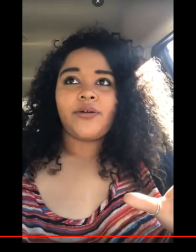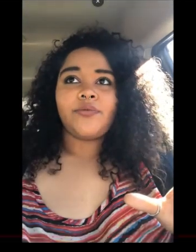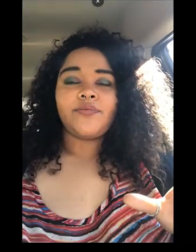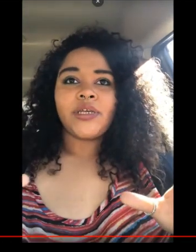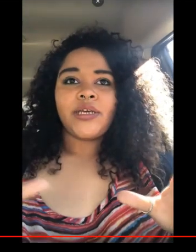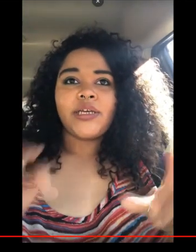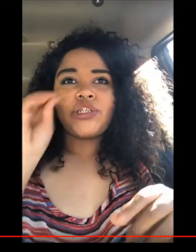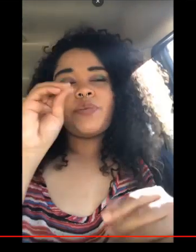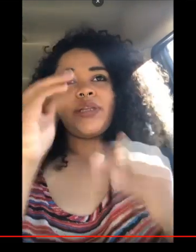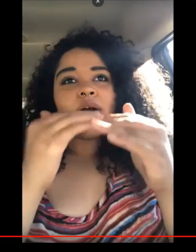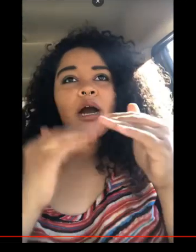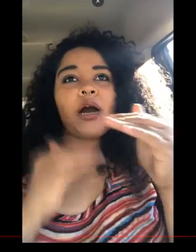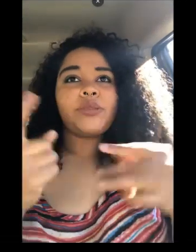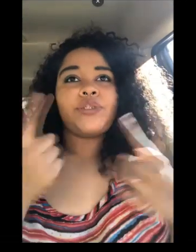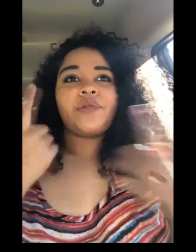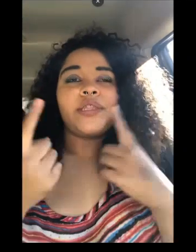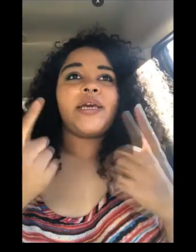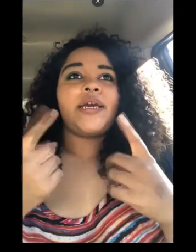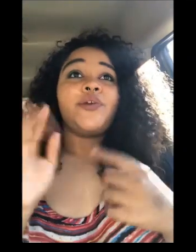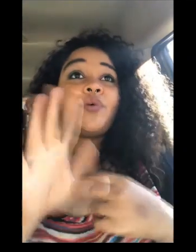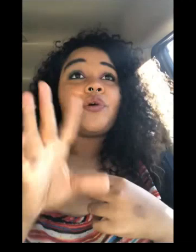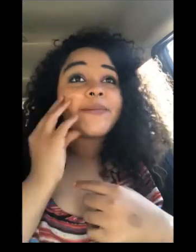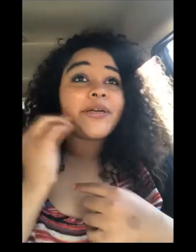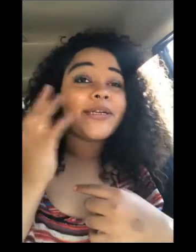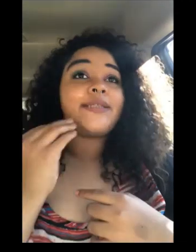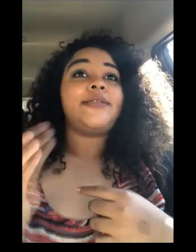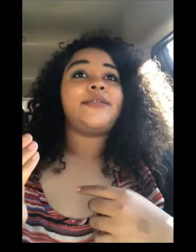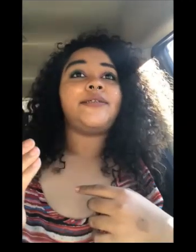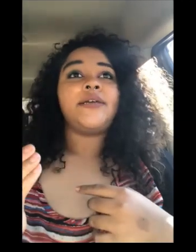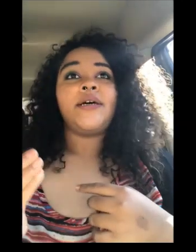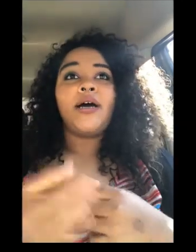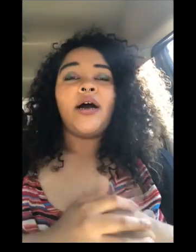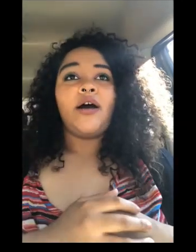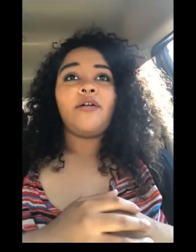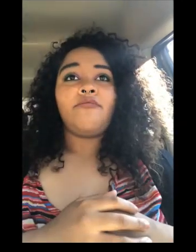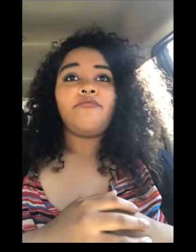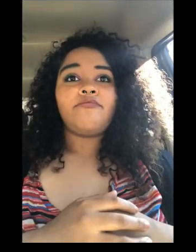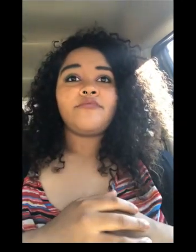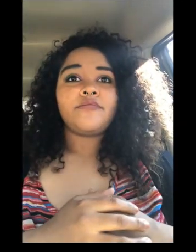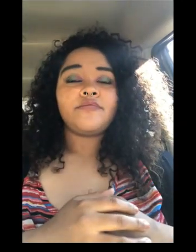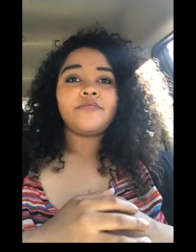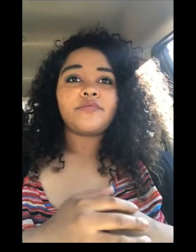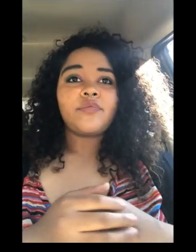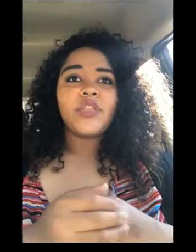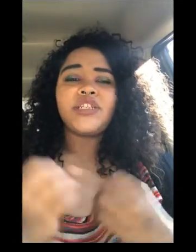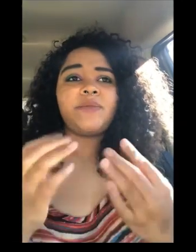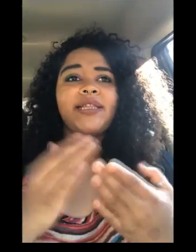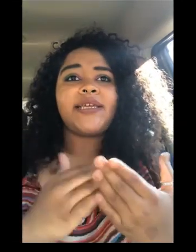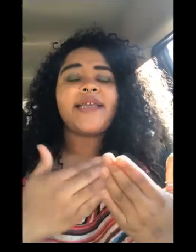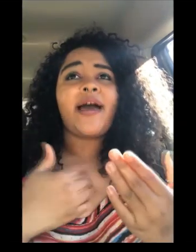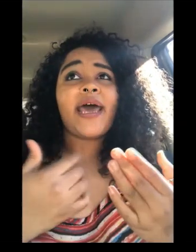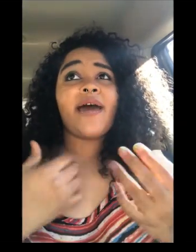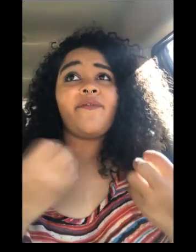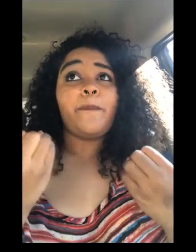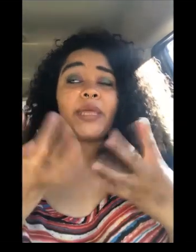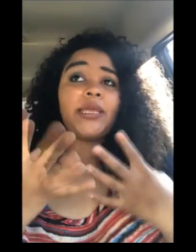yeah just put in the comments what you think your experiences experiences um just many things i have many